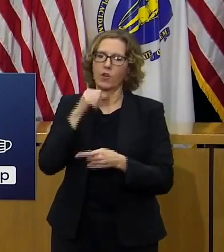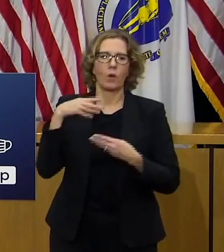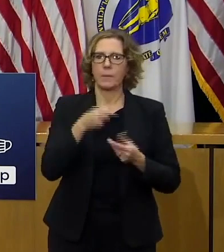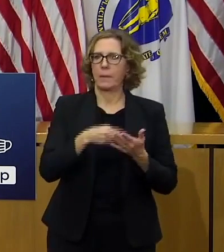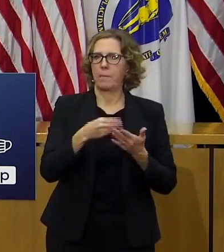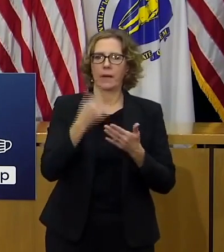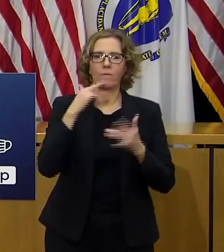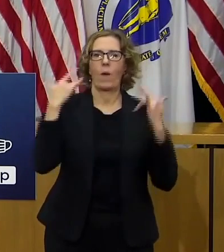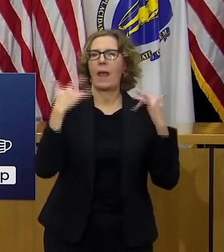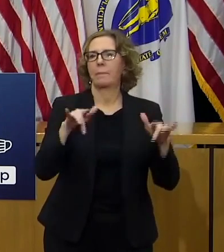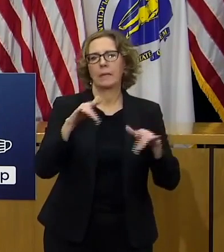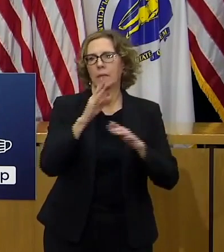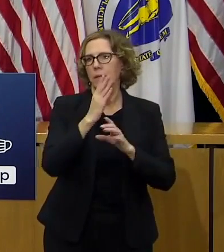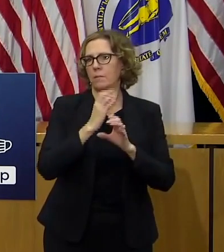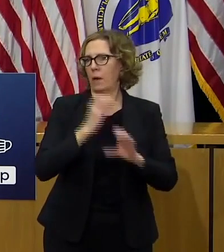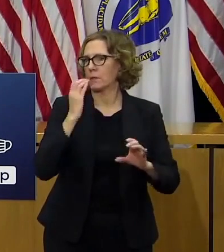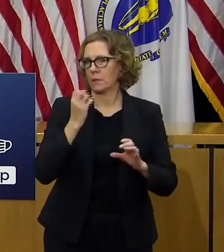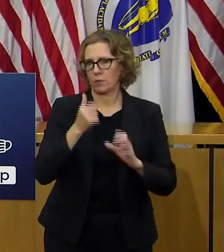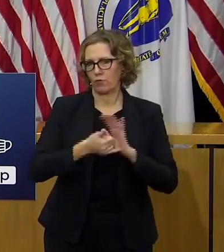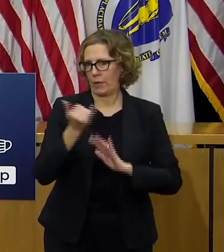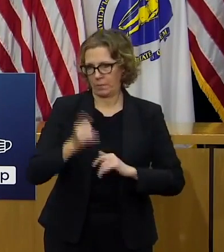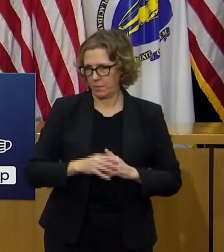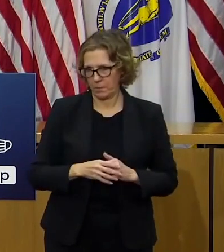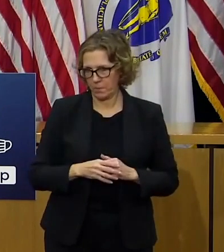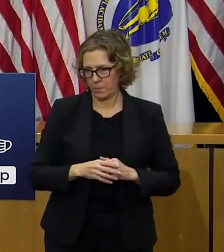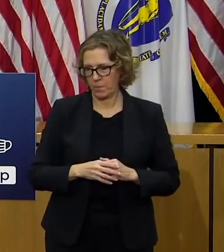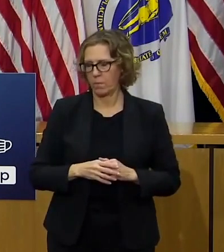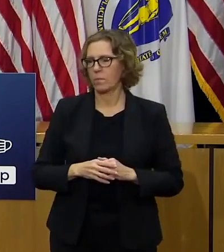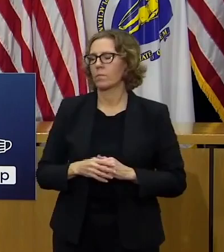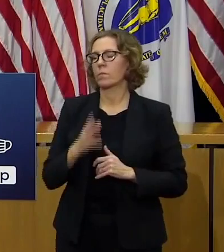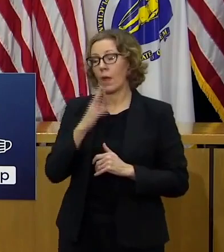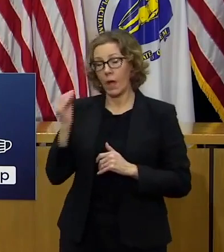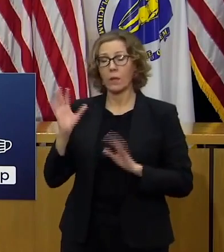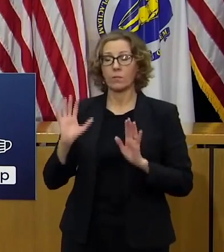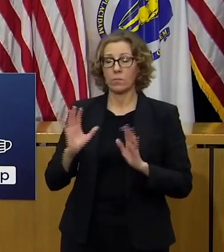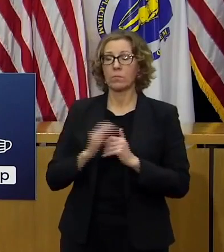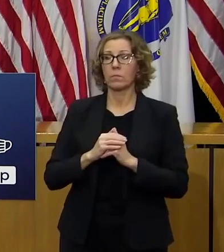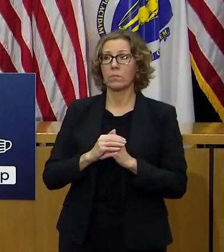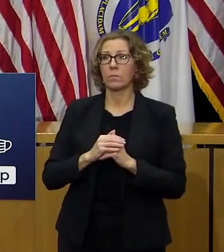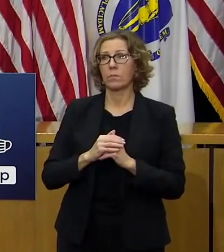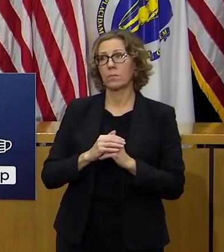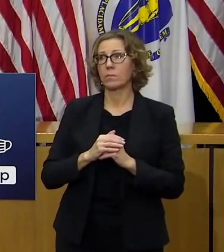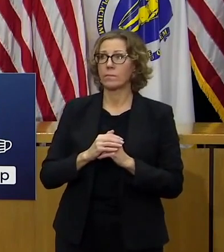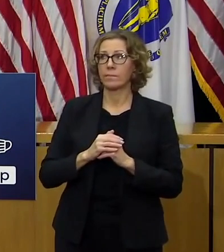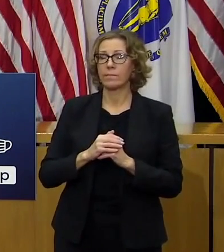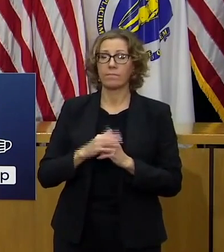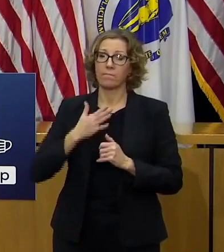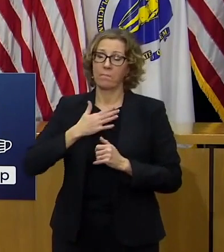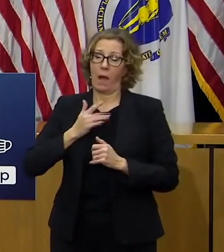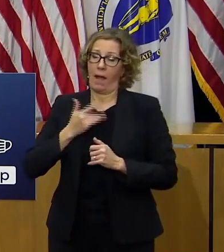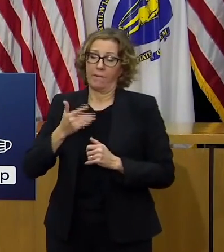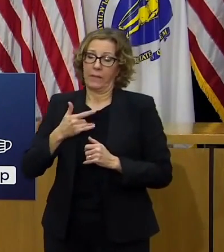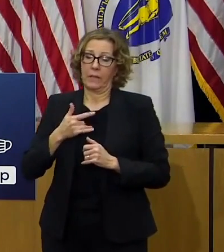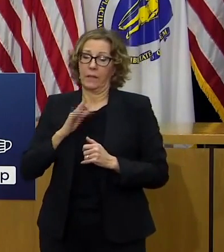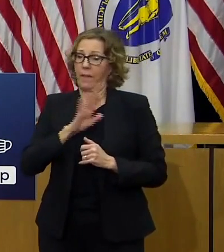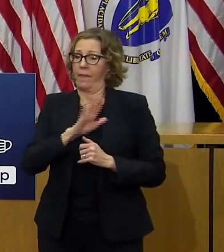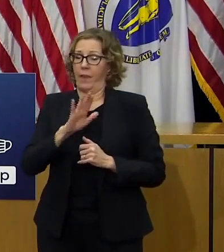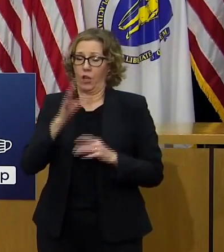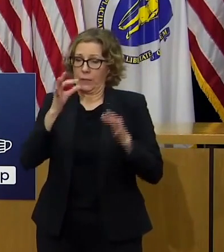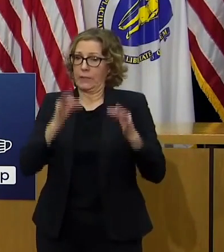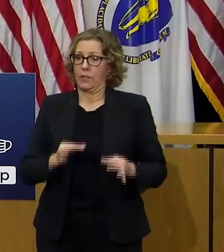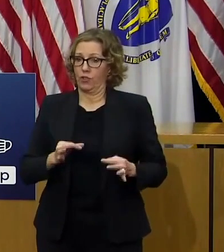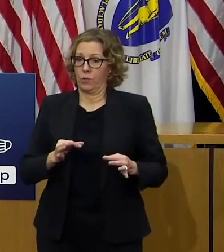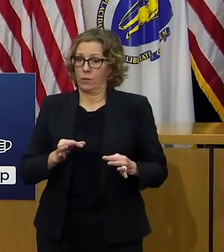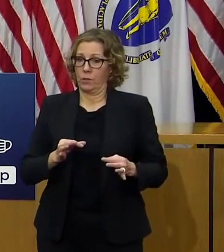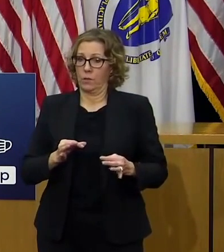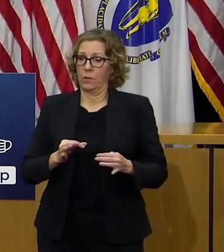thing to do and i also think the decision to say that we just can't run empty trains and empty